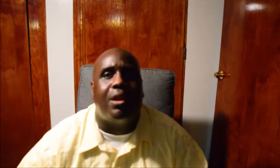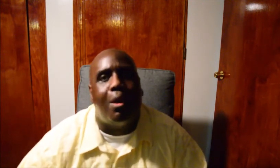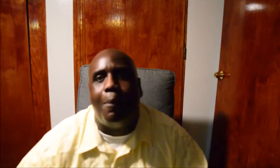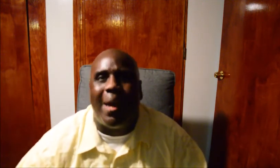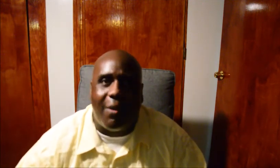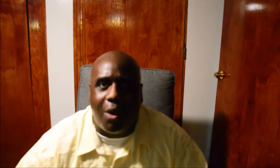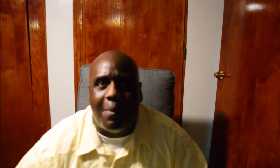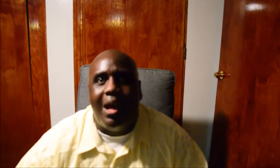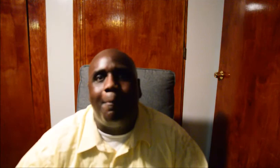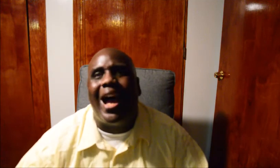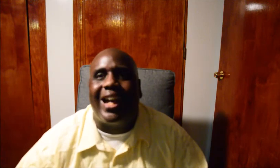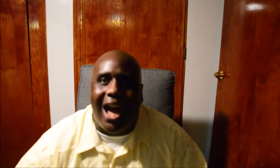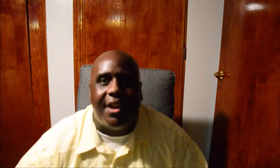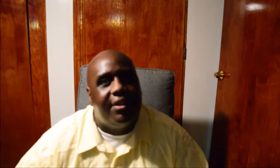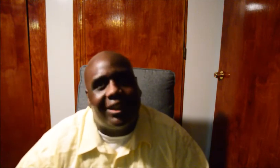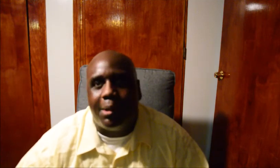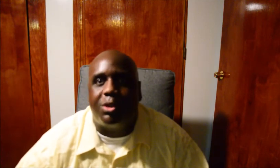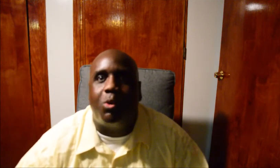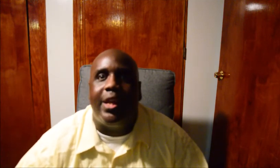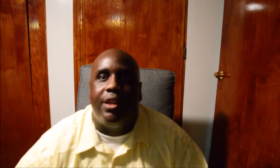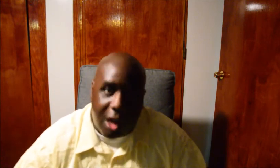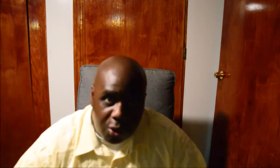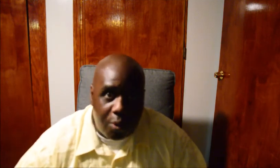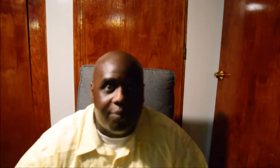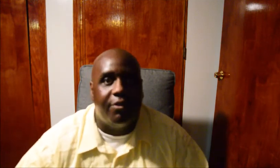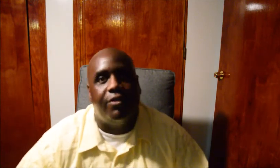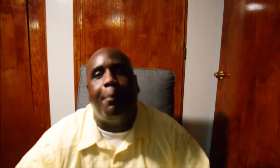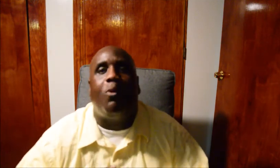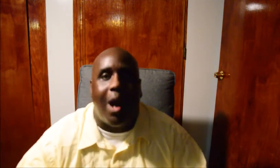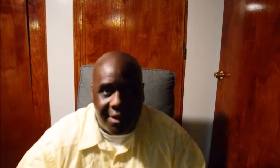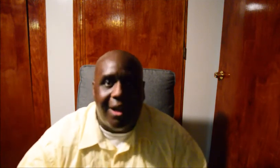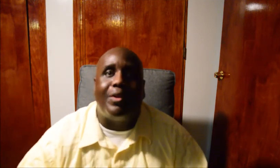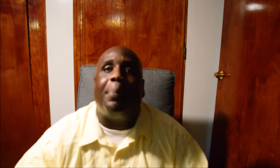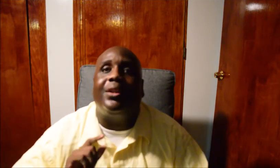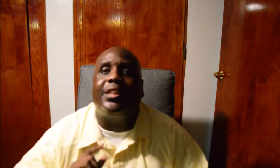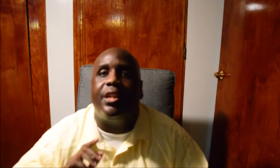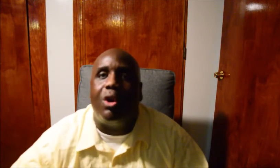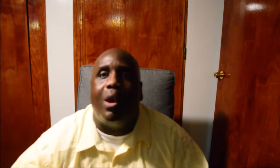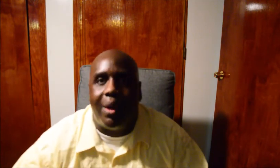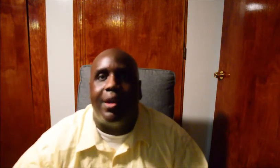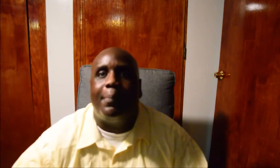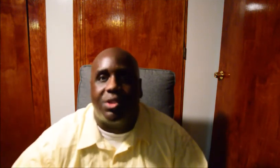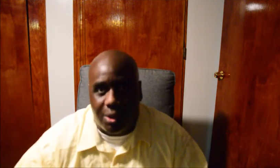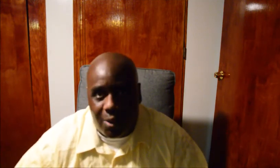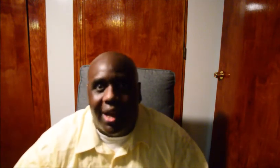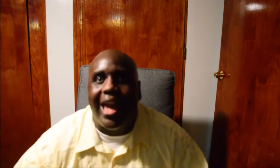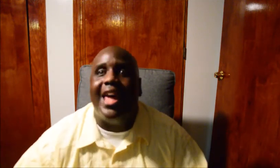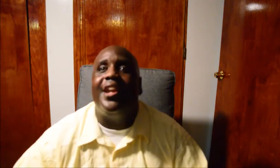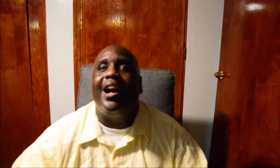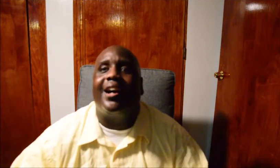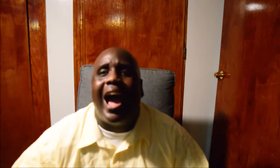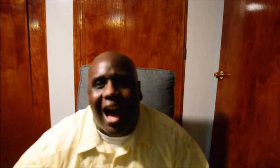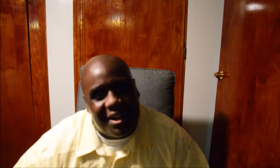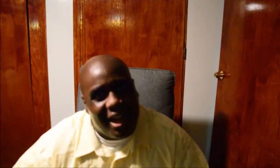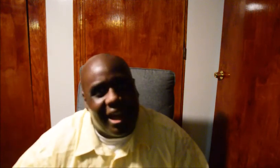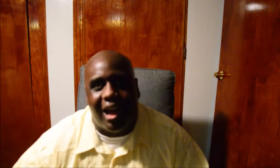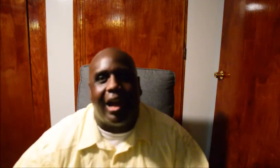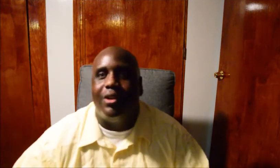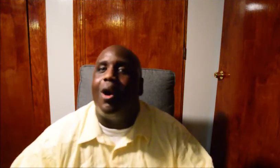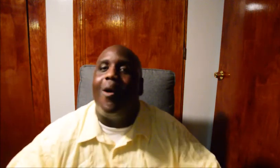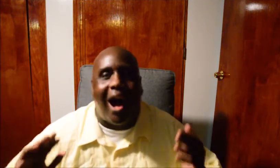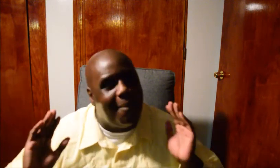want to do in your own bedroom, my God, that's in between you, number one, the person you do it with, number two, and God,